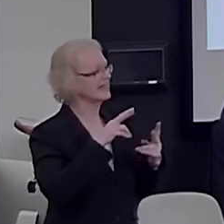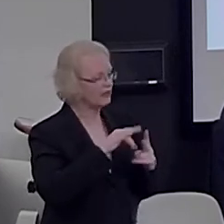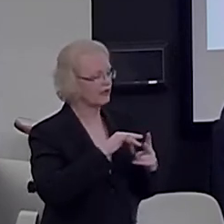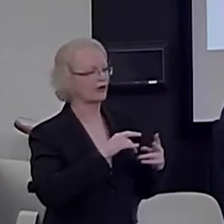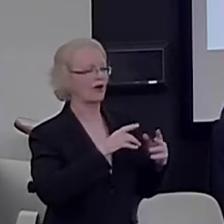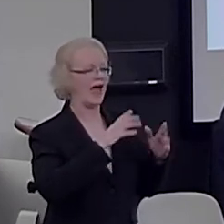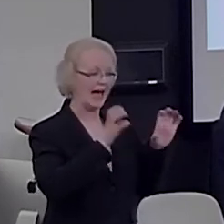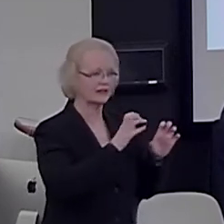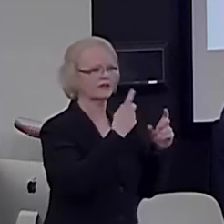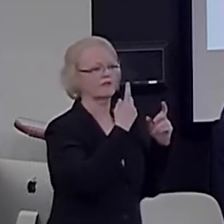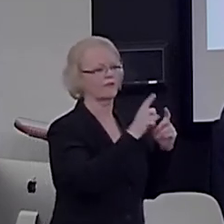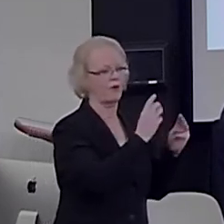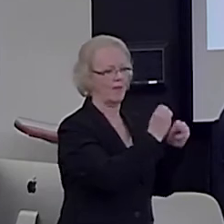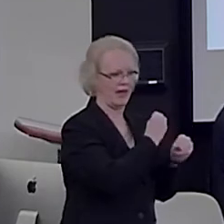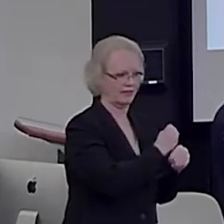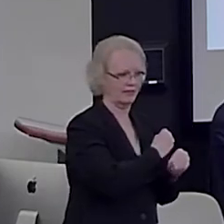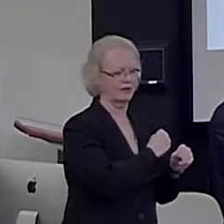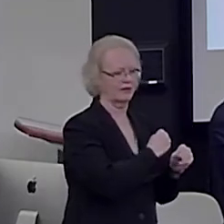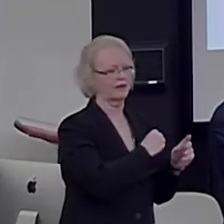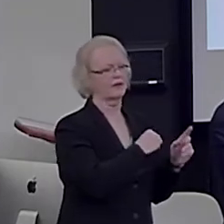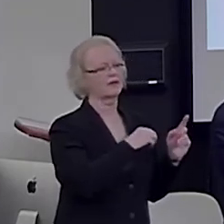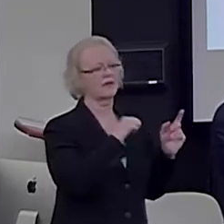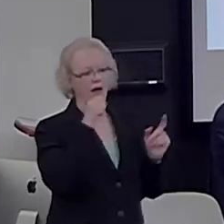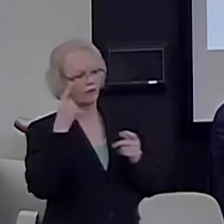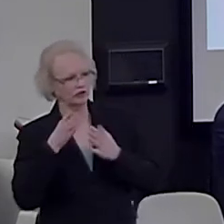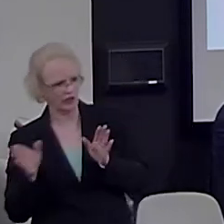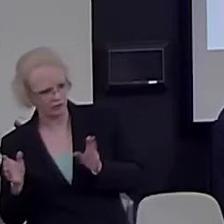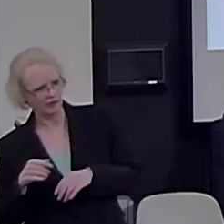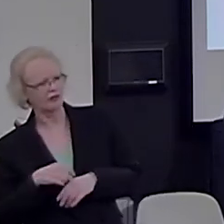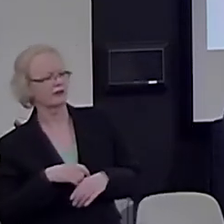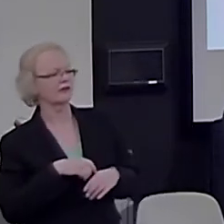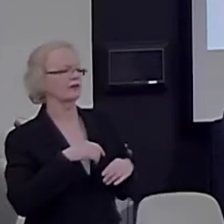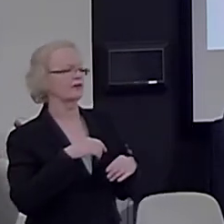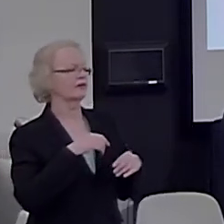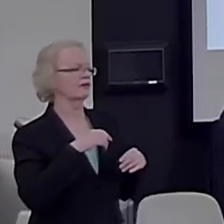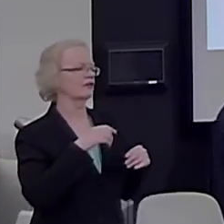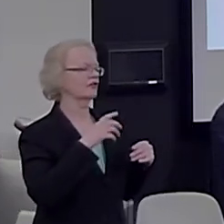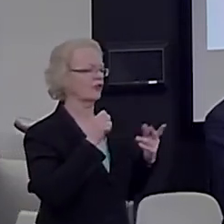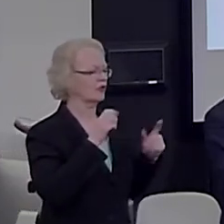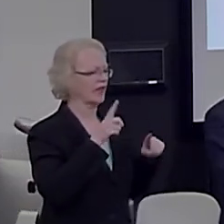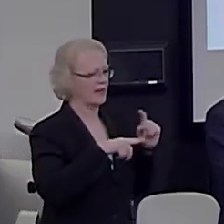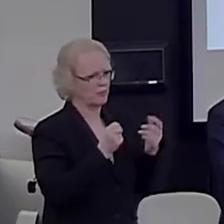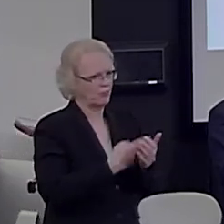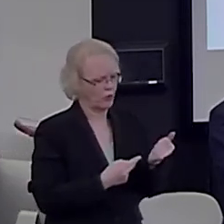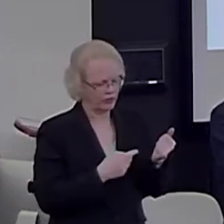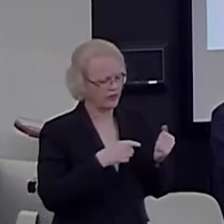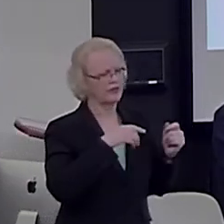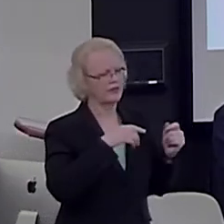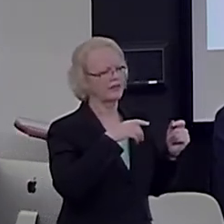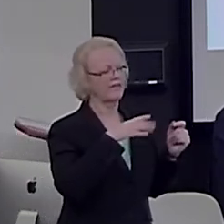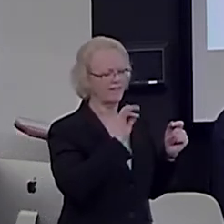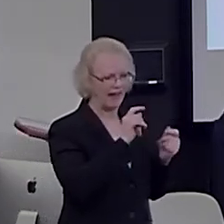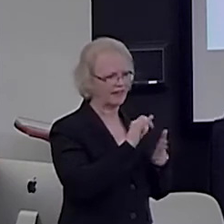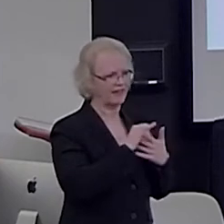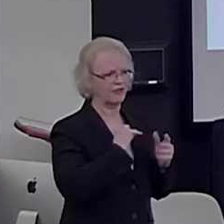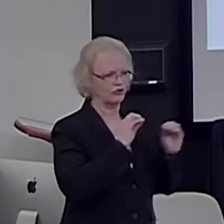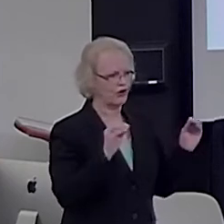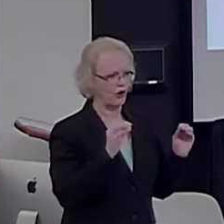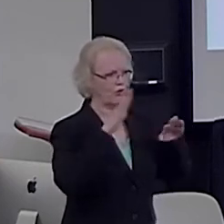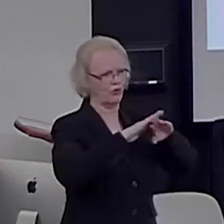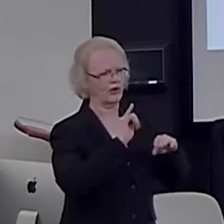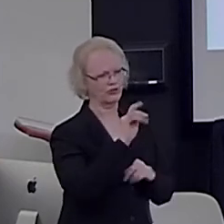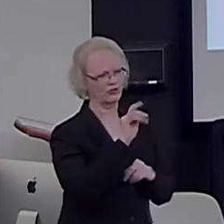more active for non-mass than for mass, but it cannot be both, okay? So, in a certain sense, the fact that there is no intersection is trivial. But